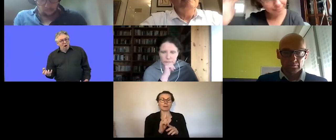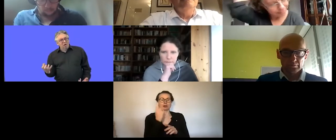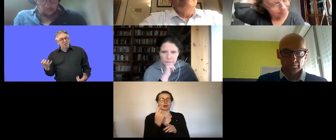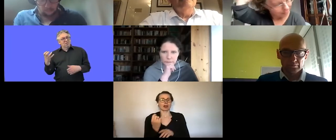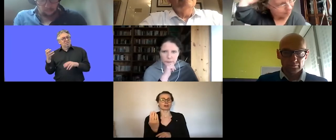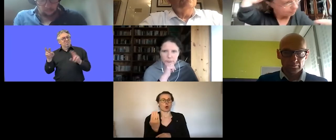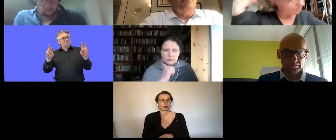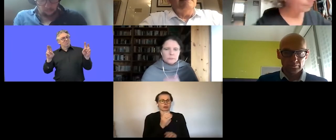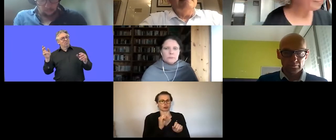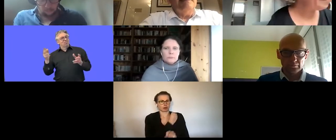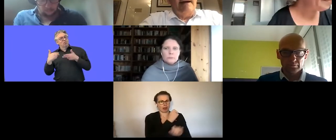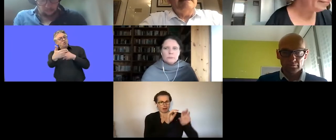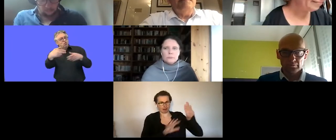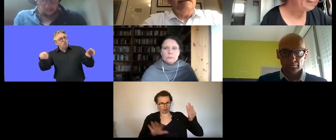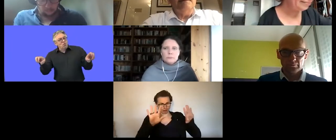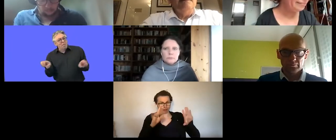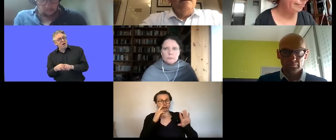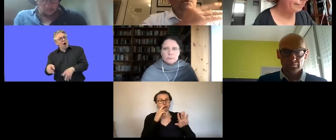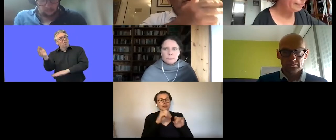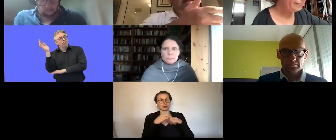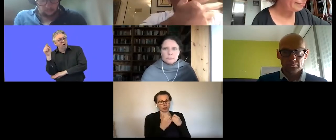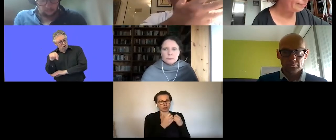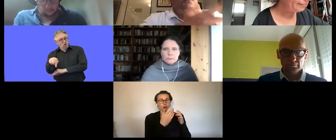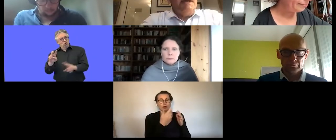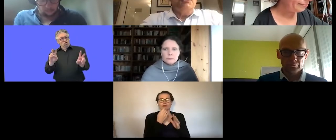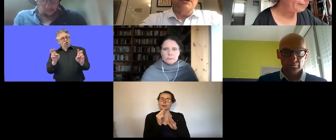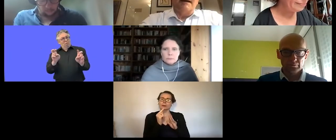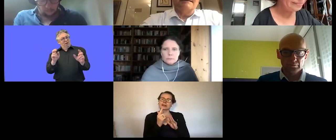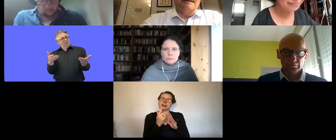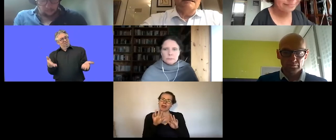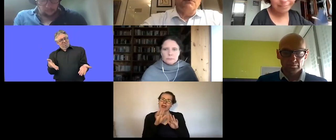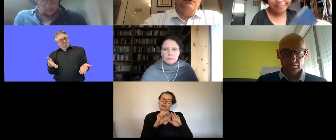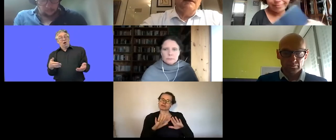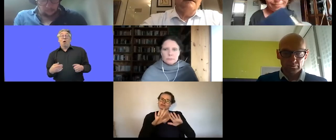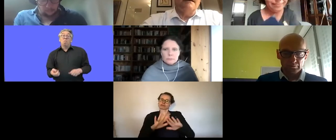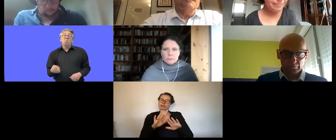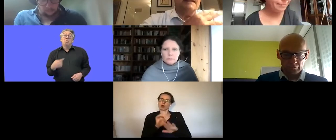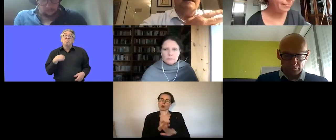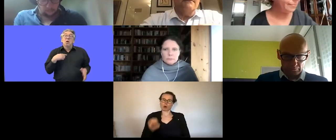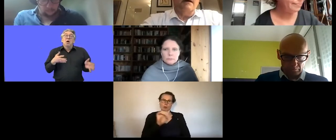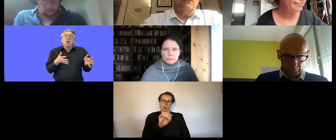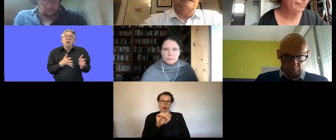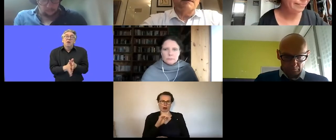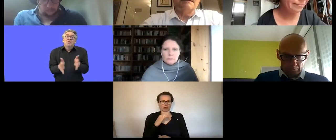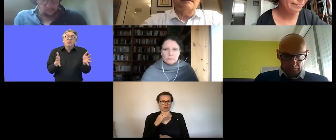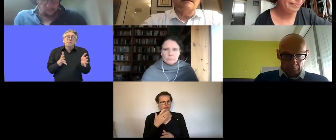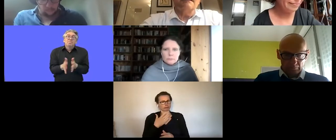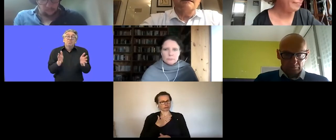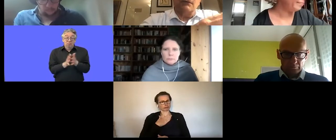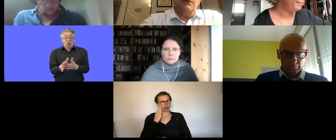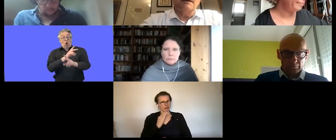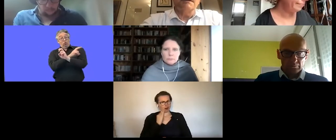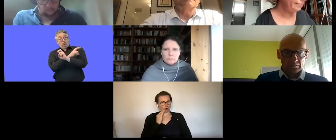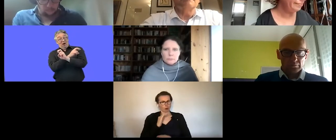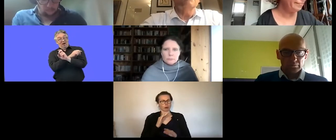i start talking about the situation in austria and in styria uh i would perhaps first